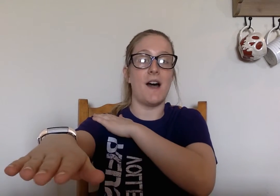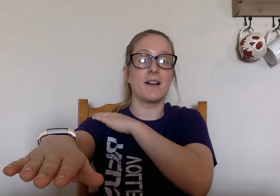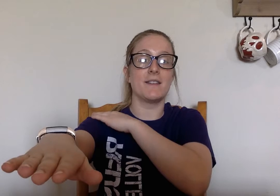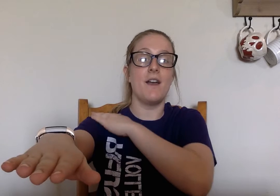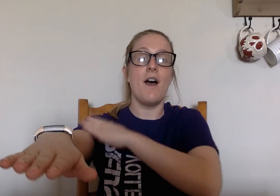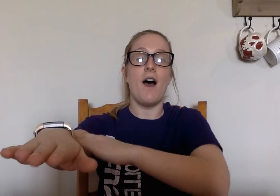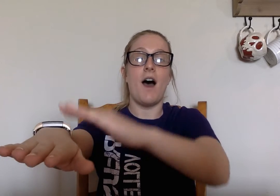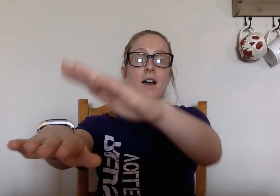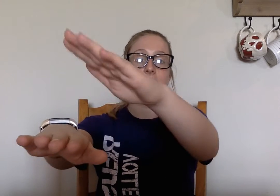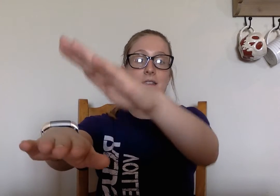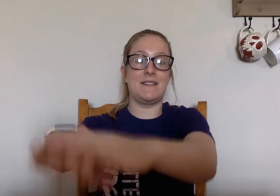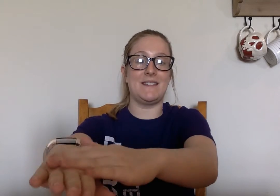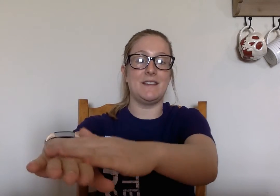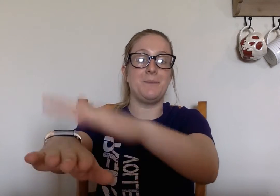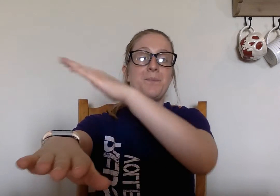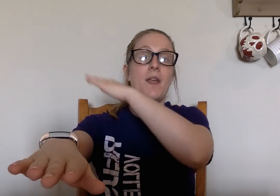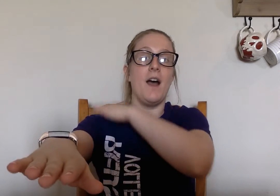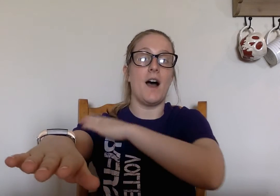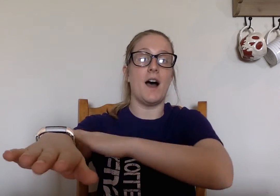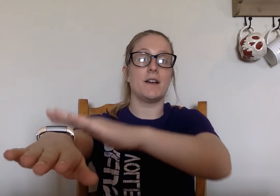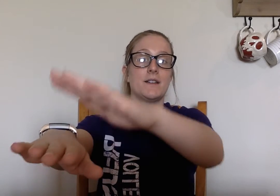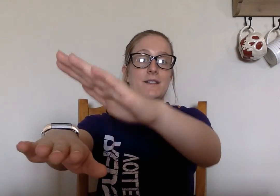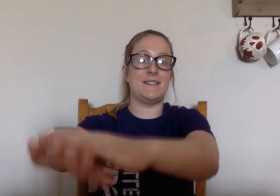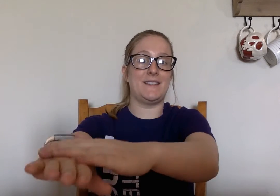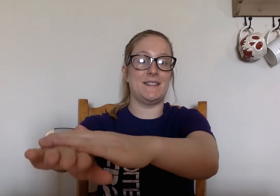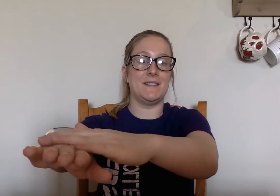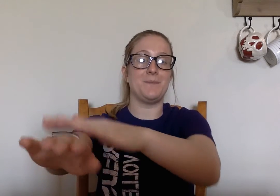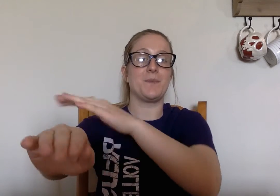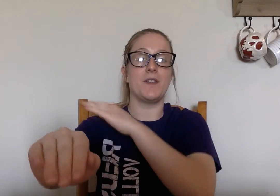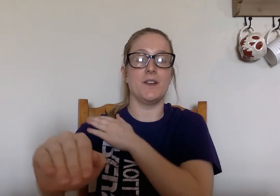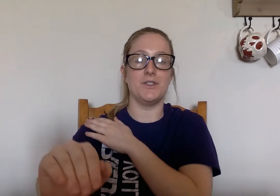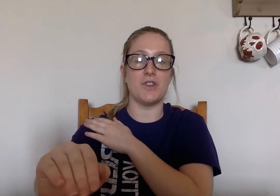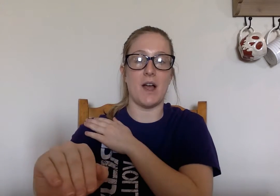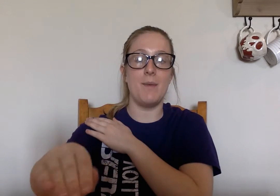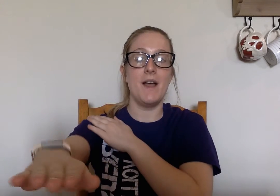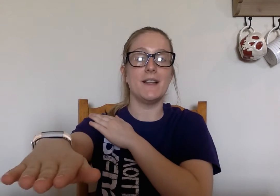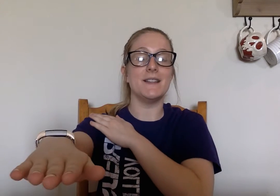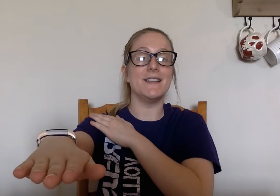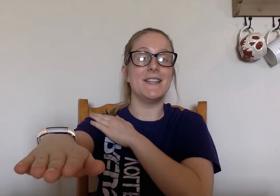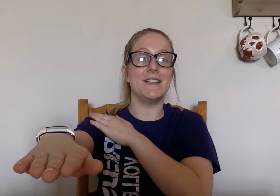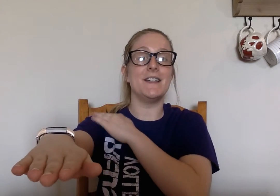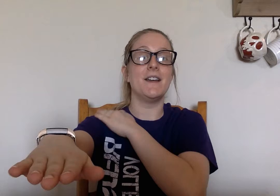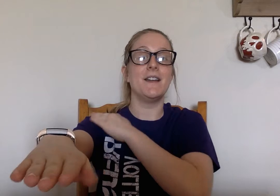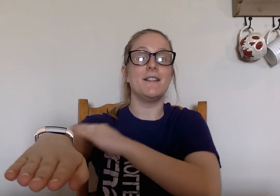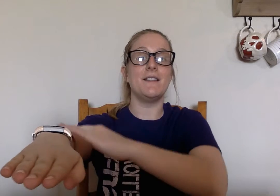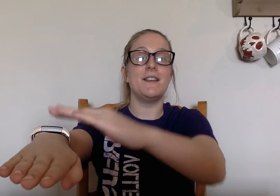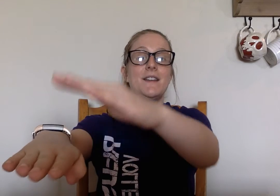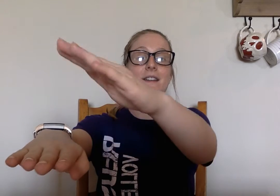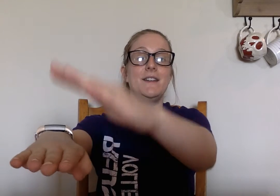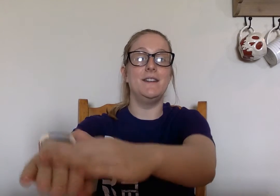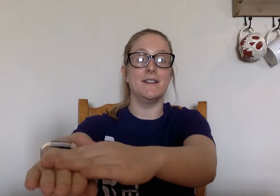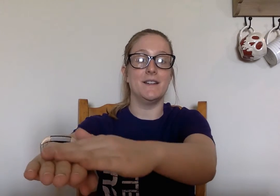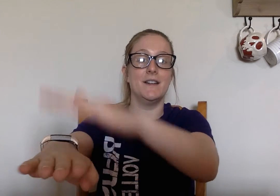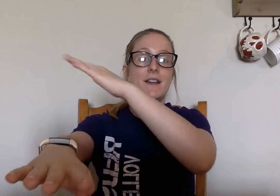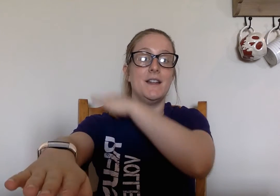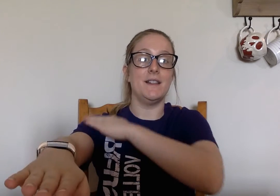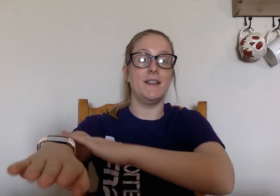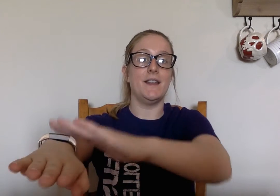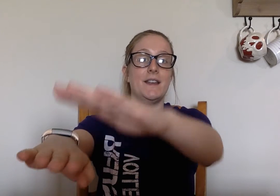ox ox ox ox good job lid lid lid